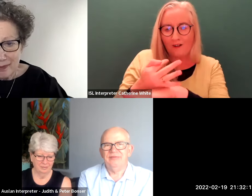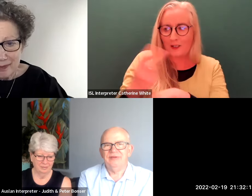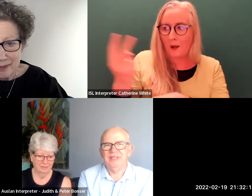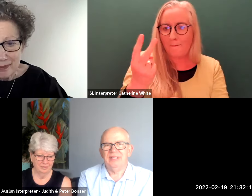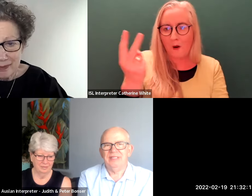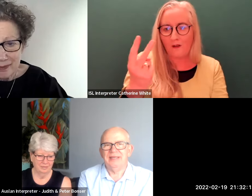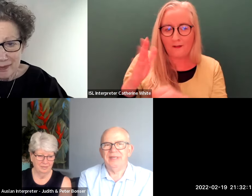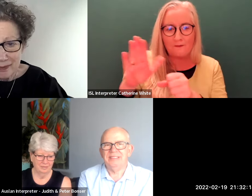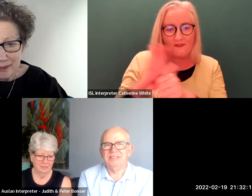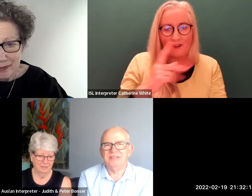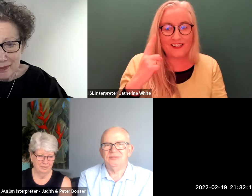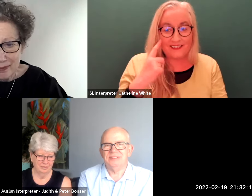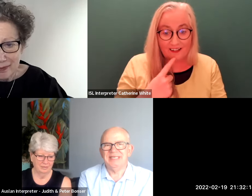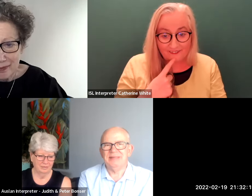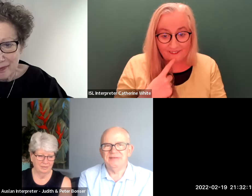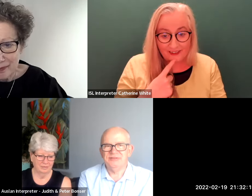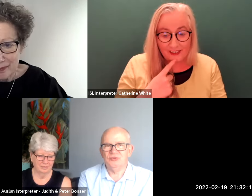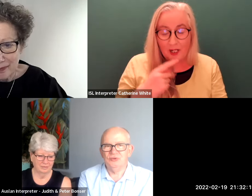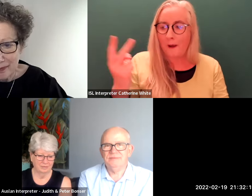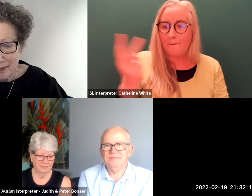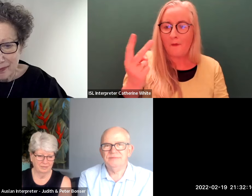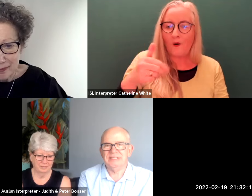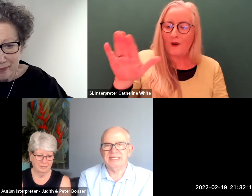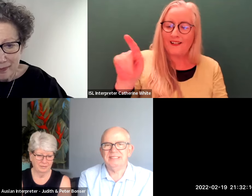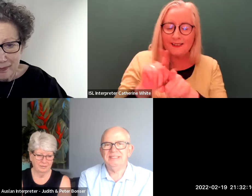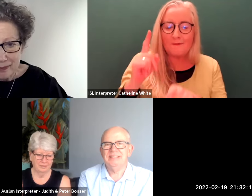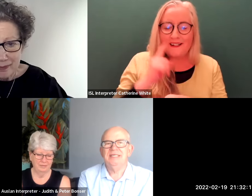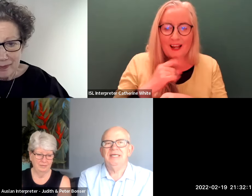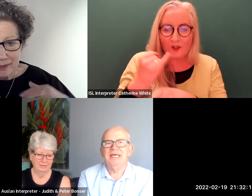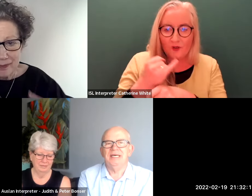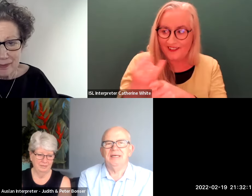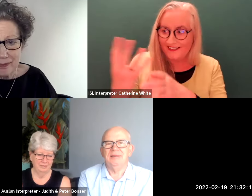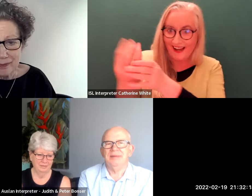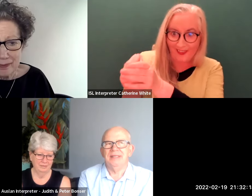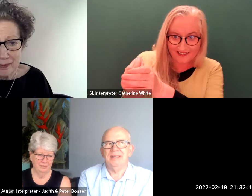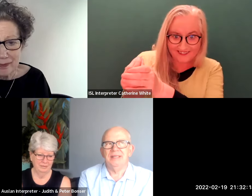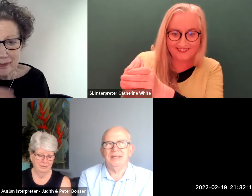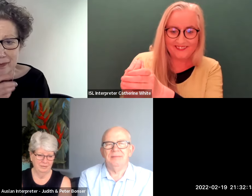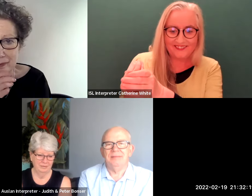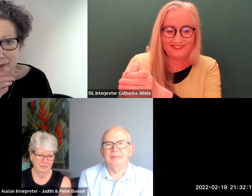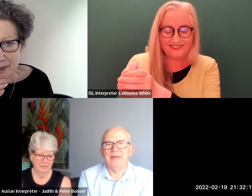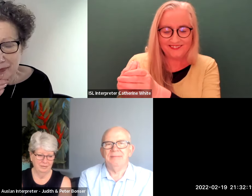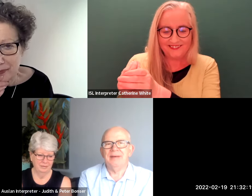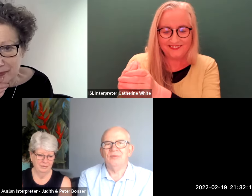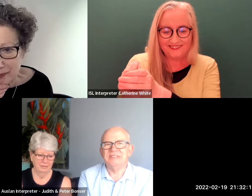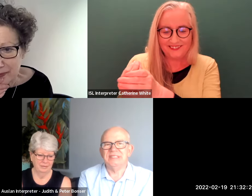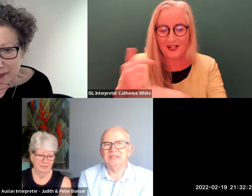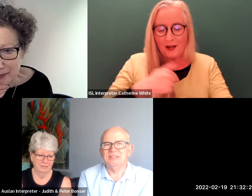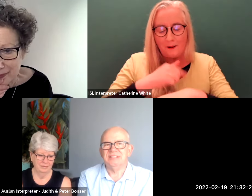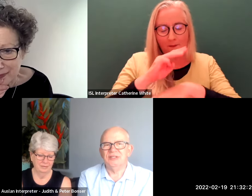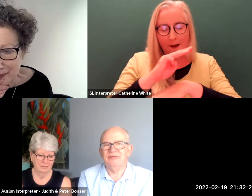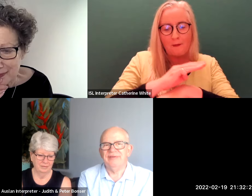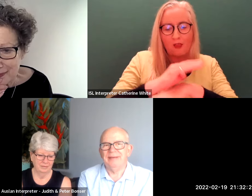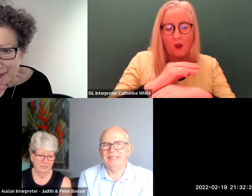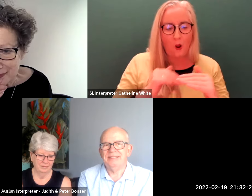deaf they went to the same deaf school together my mum was the